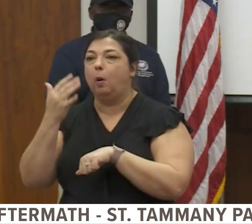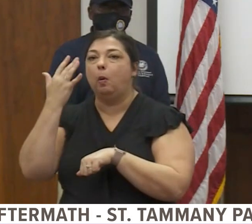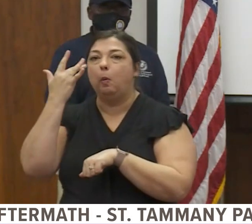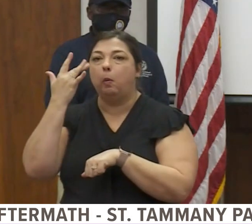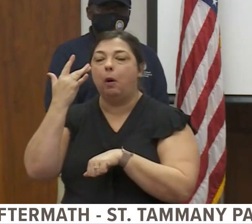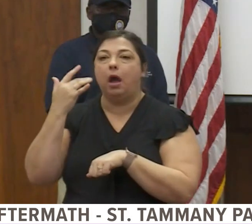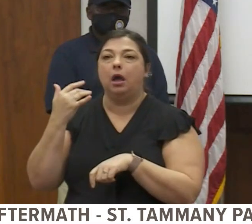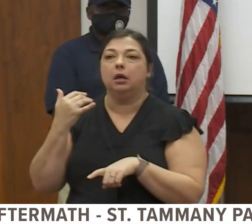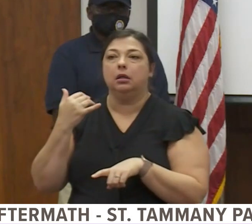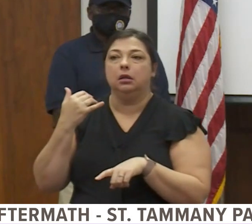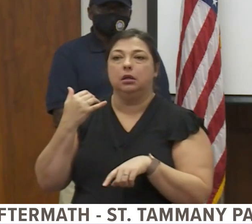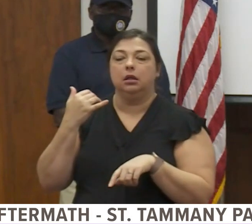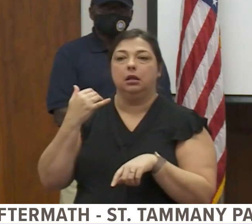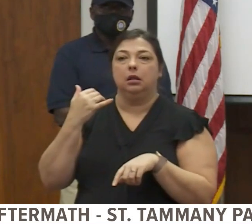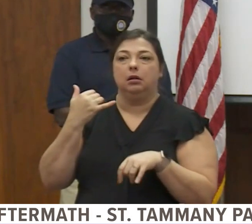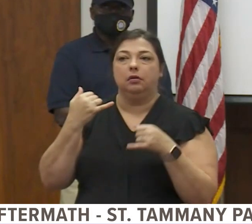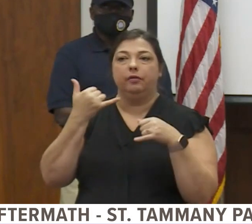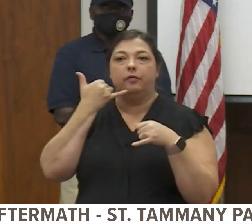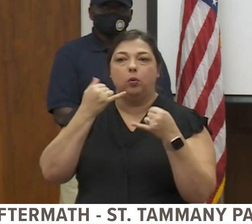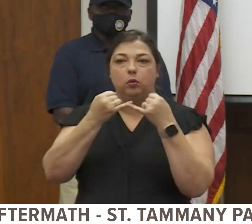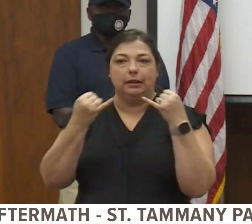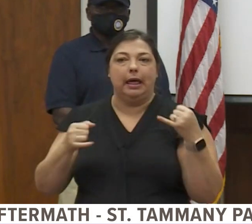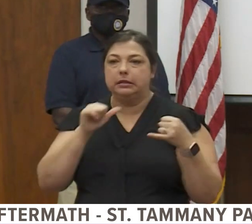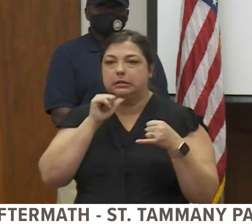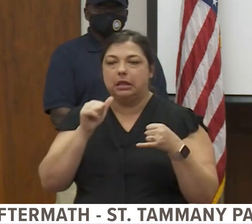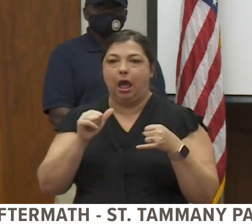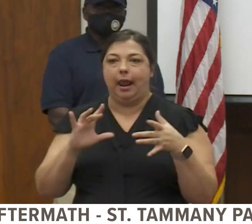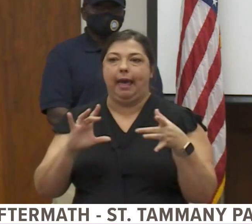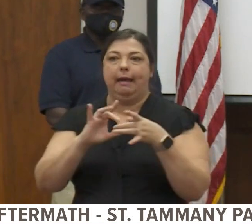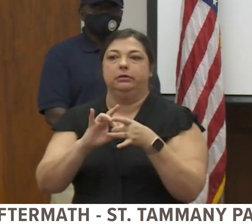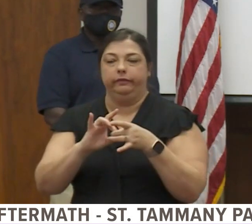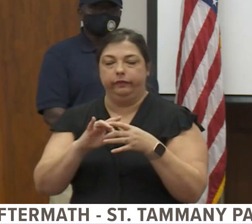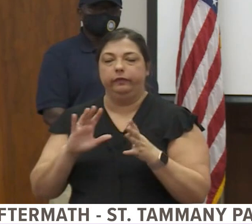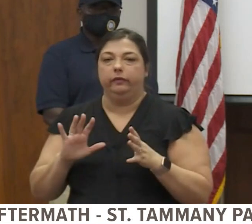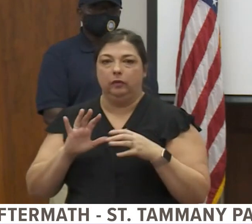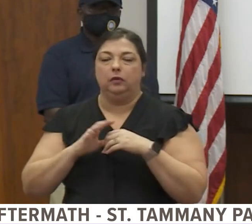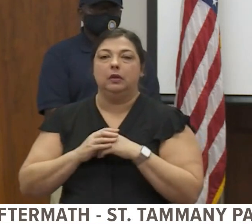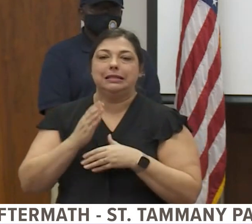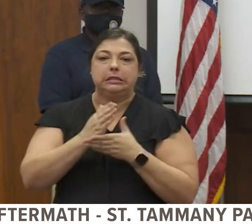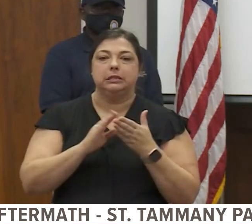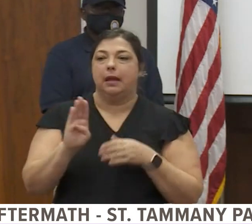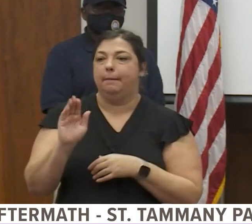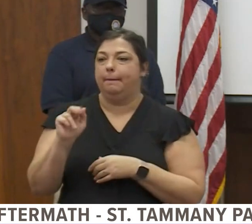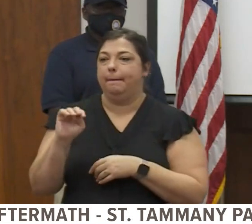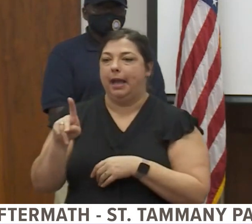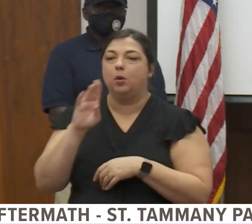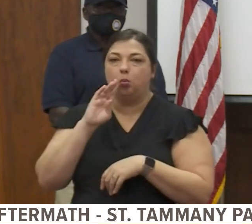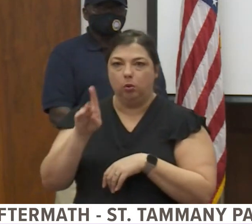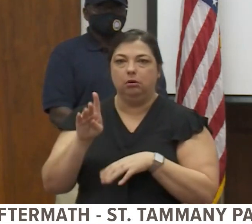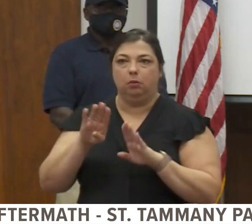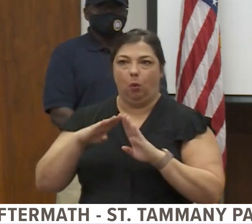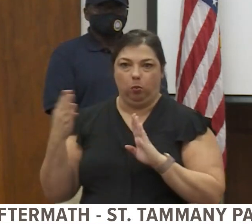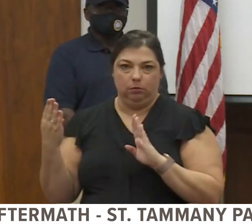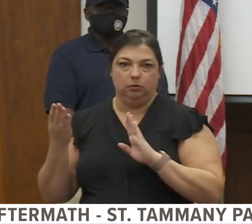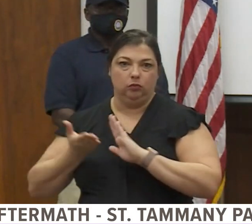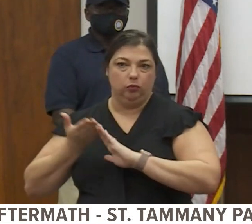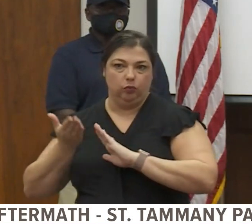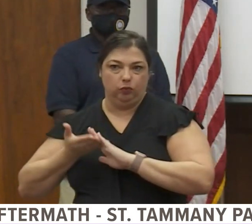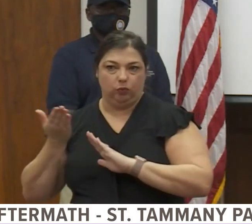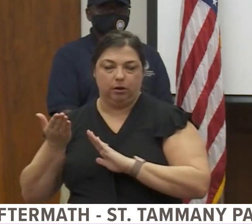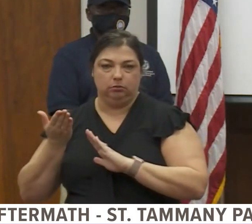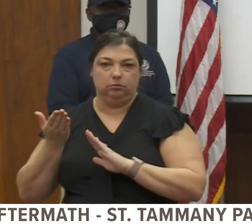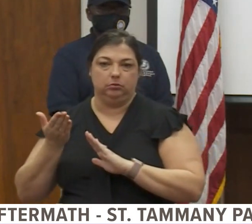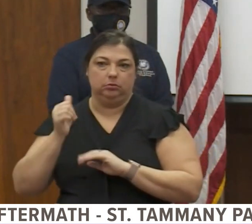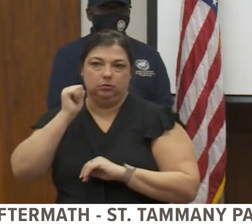lines not being active. So some of the banks will be established and open